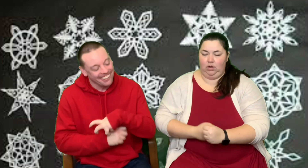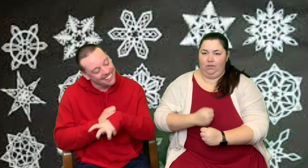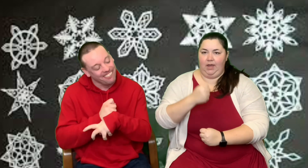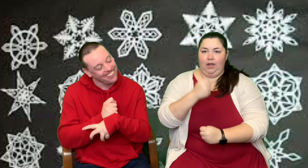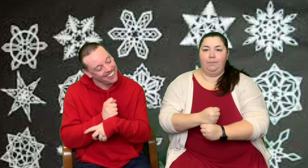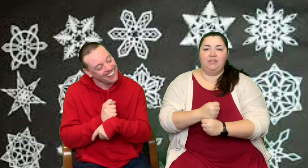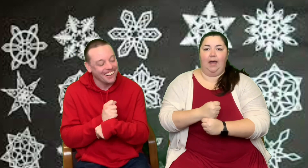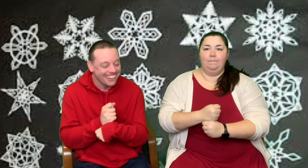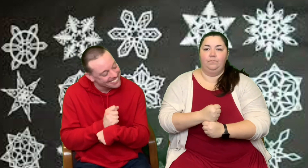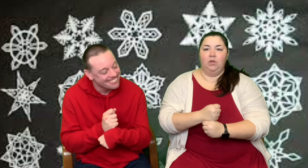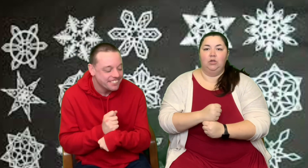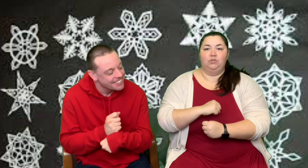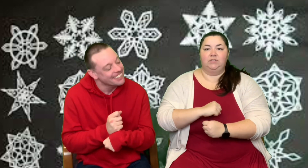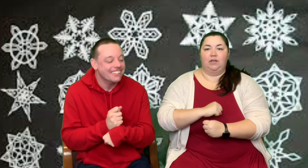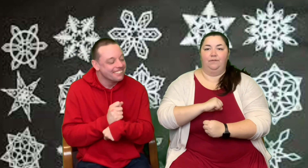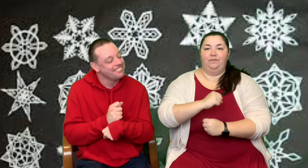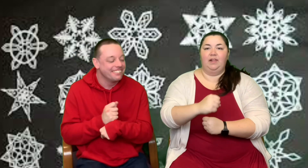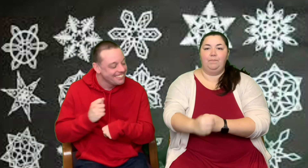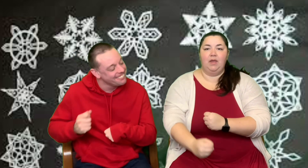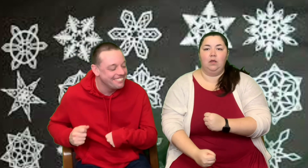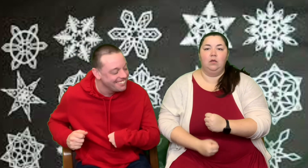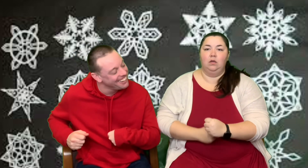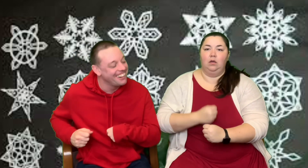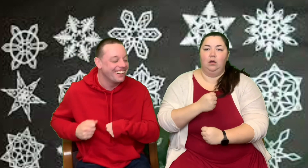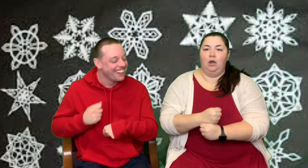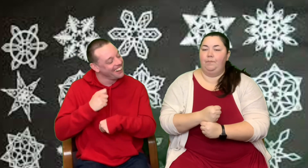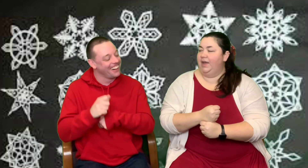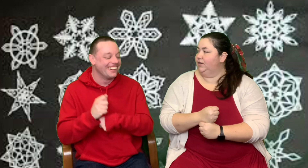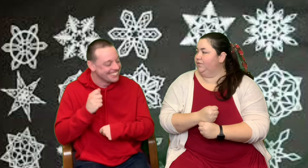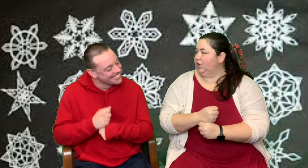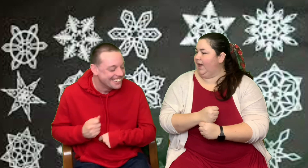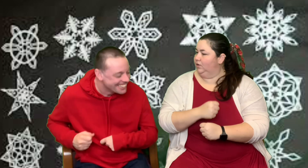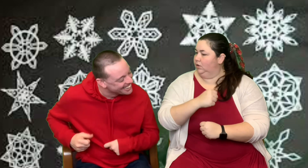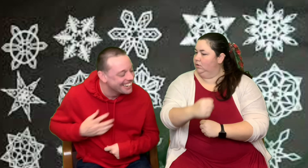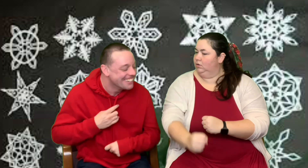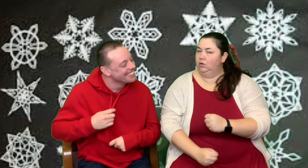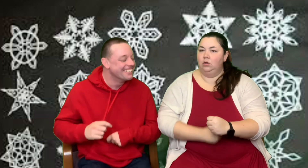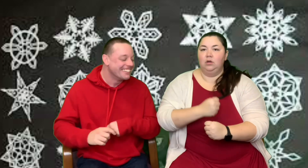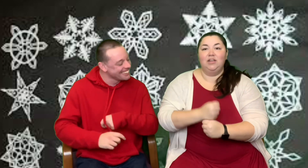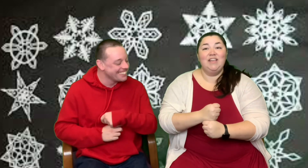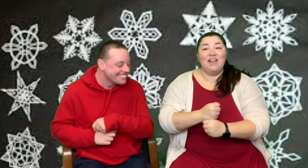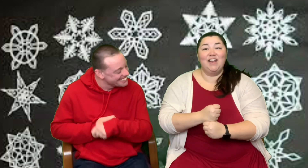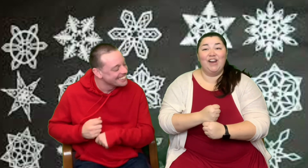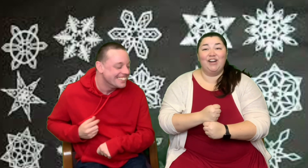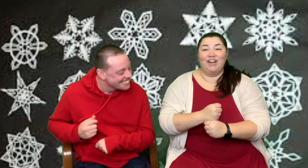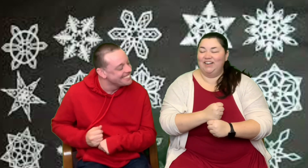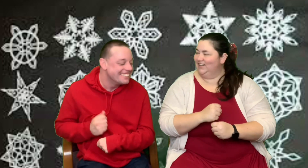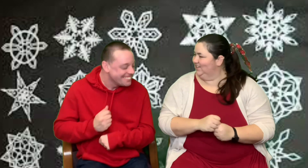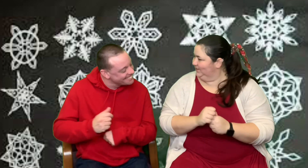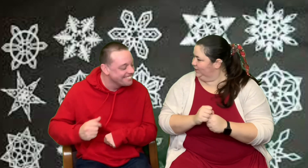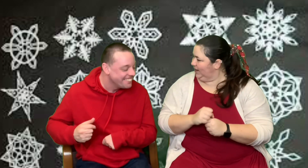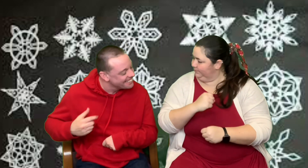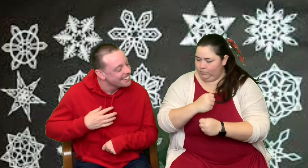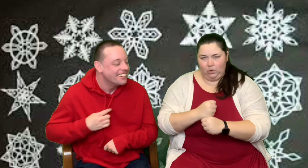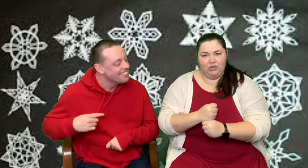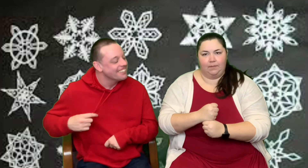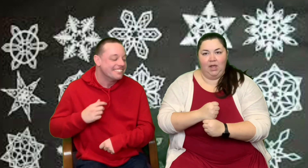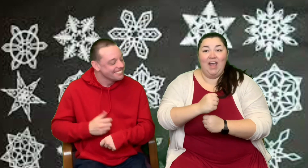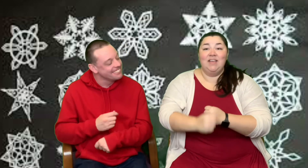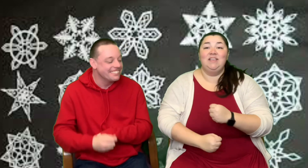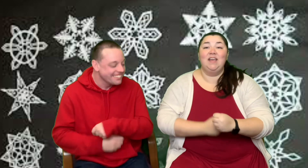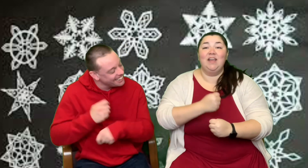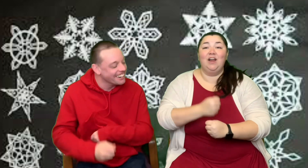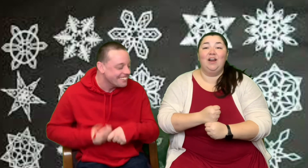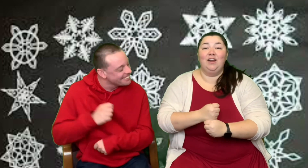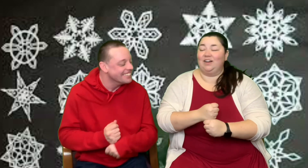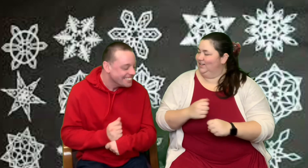front, around the back, up on top. So it's like you're flipping a page of your calendar. Good. Year. Year. Good job. One more time.